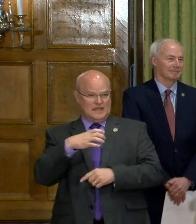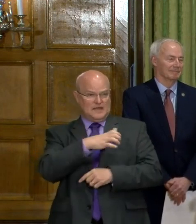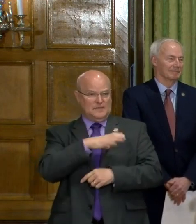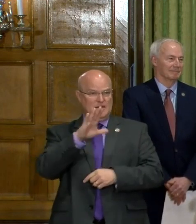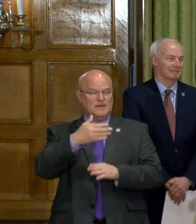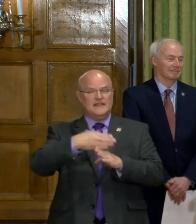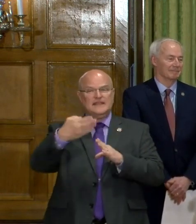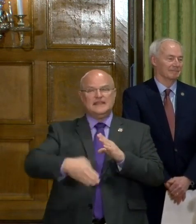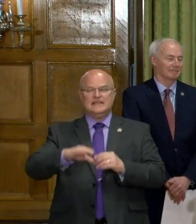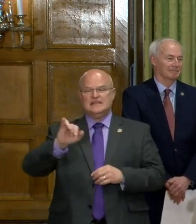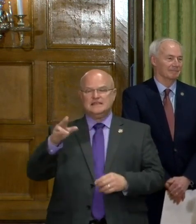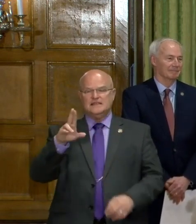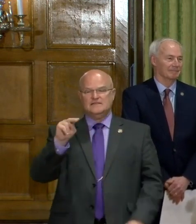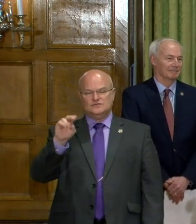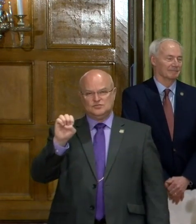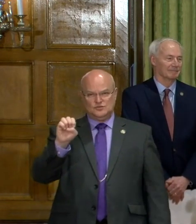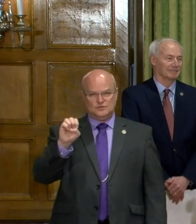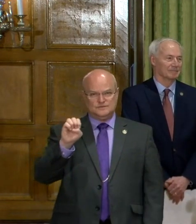by the end of June.